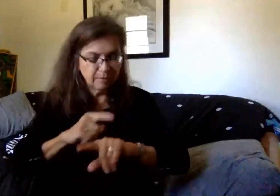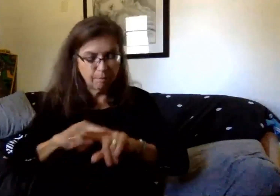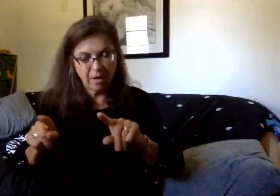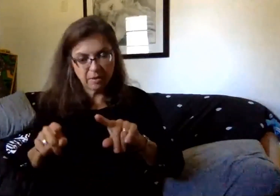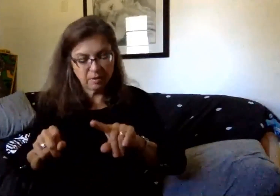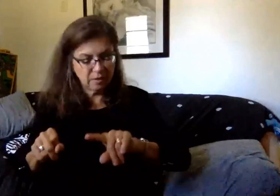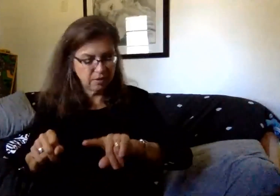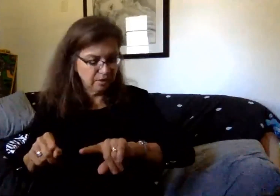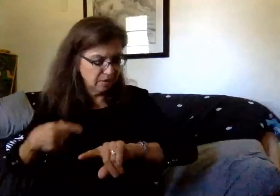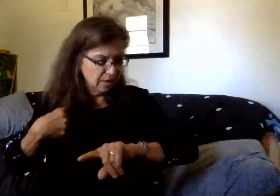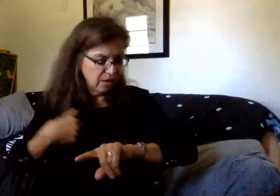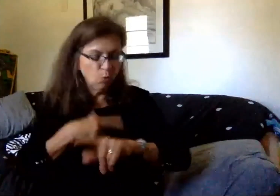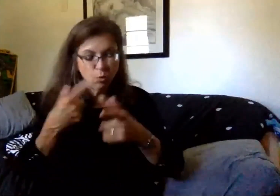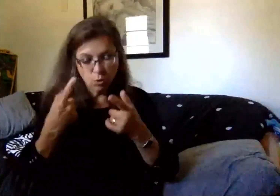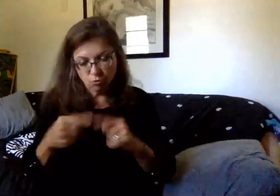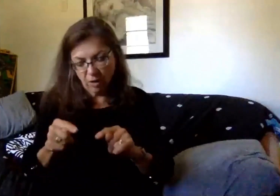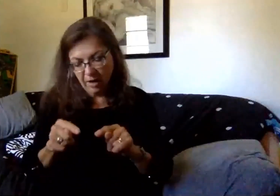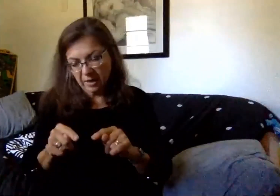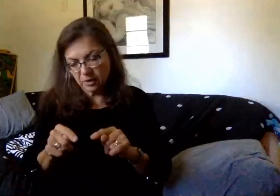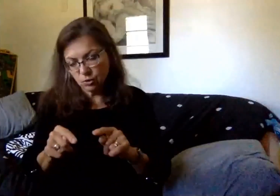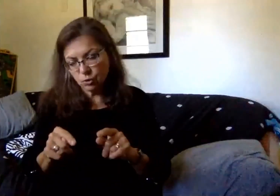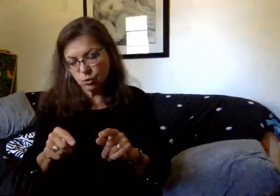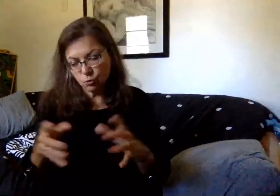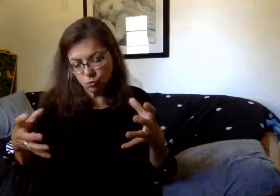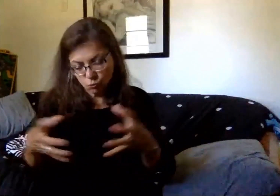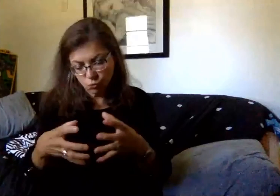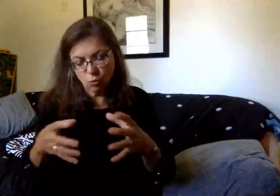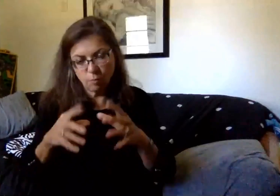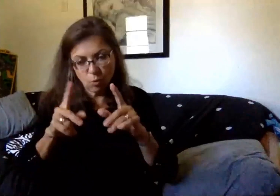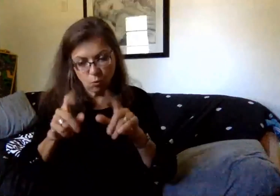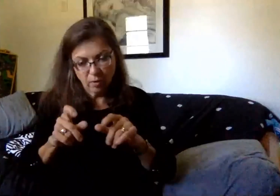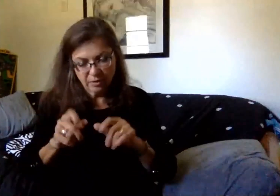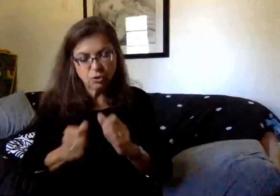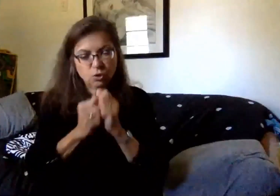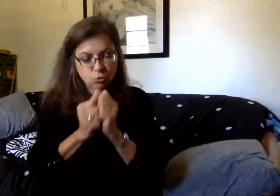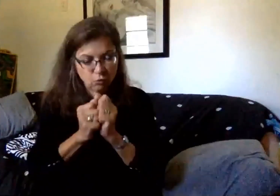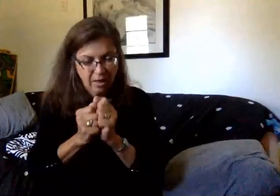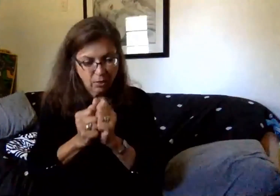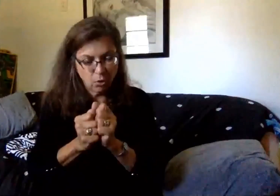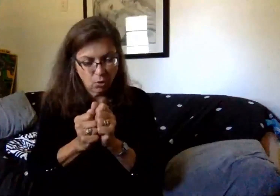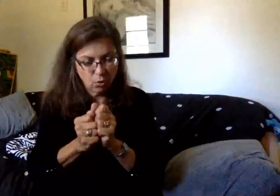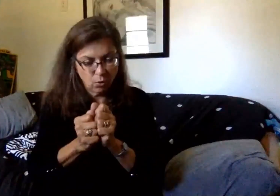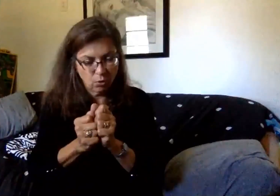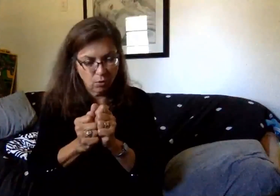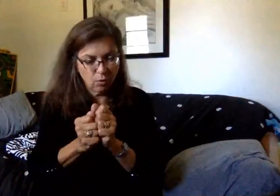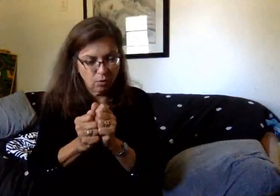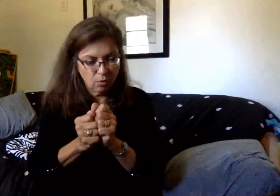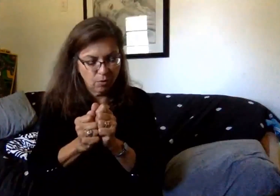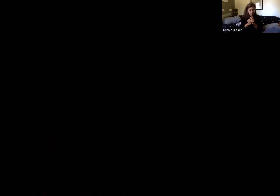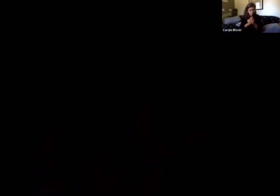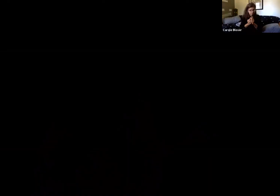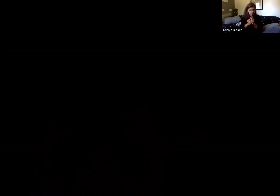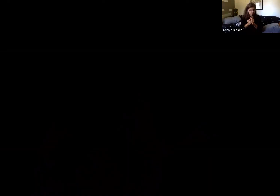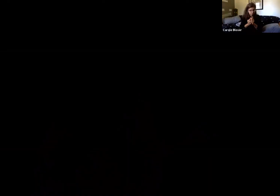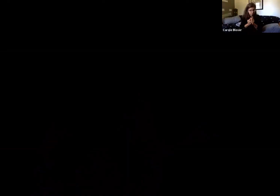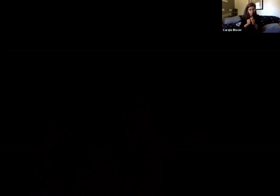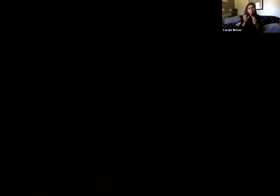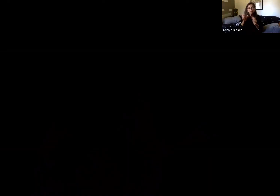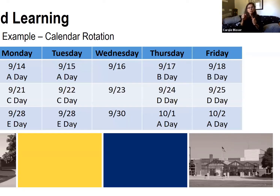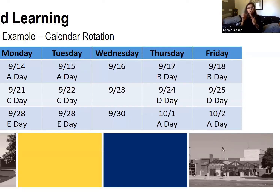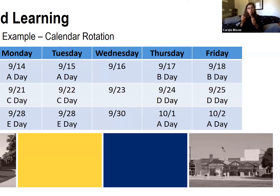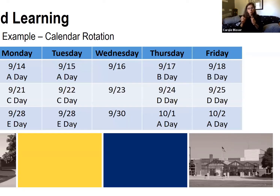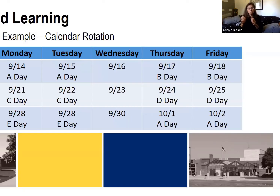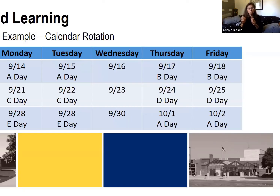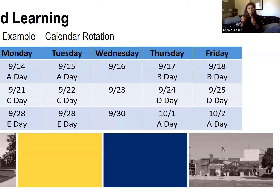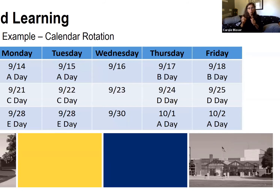we were trying to look at those that were similar questions or ones that we know our principals will be addressing next week or with phone calls. So,